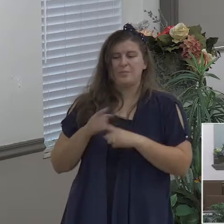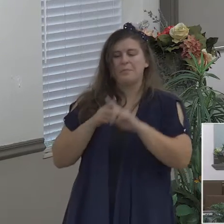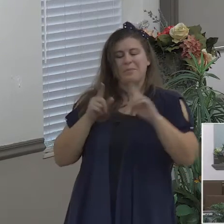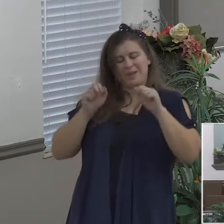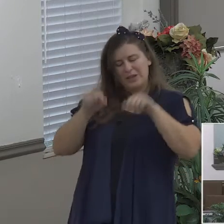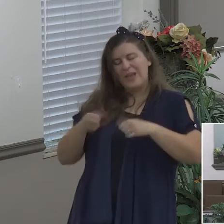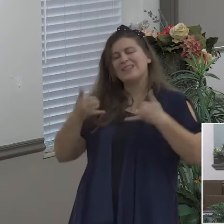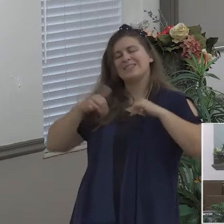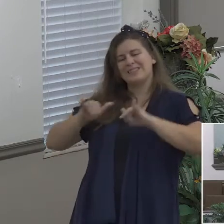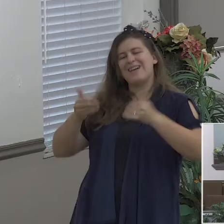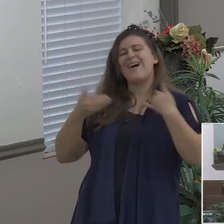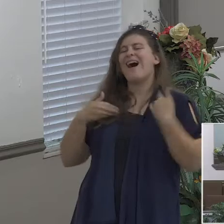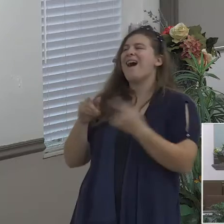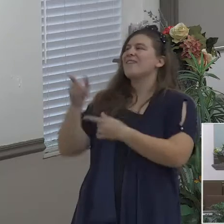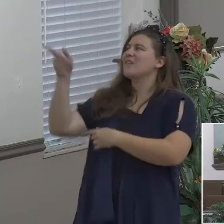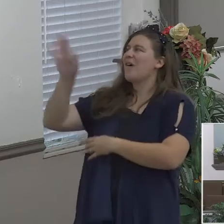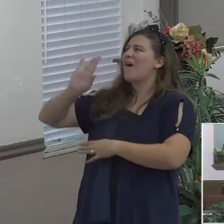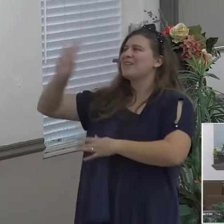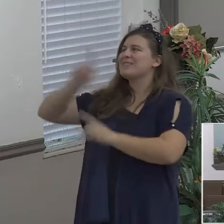to the Lord